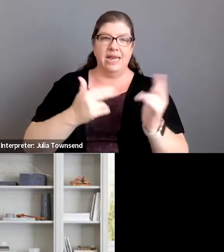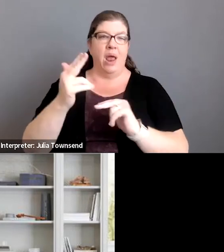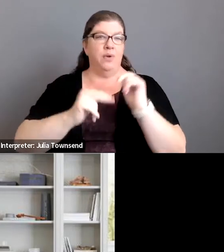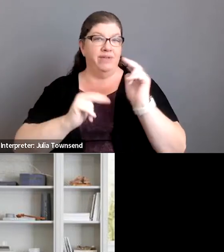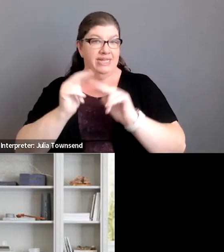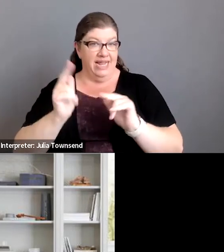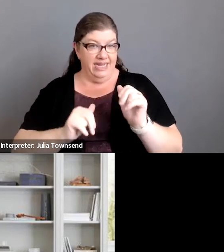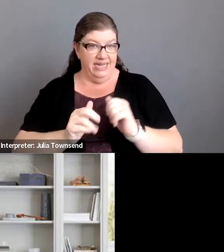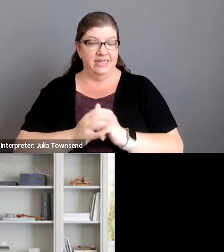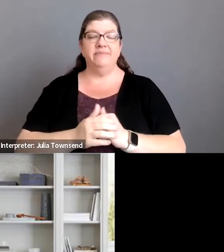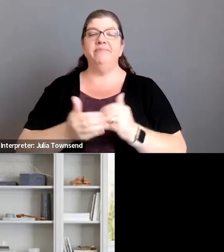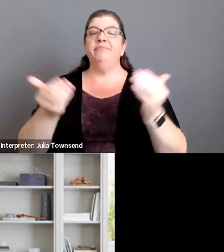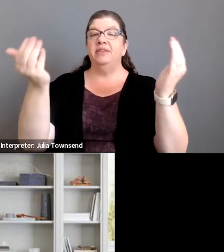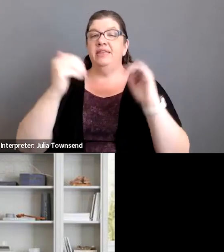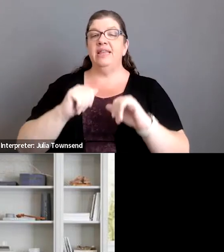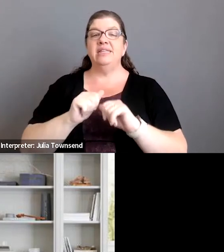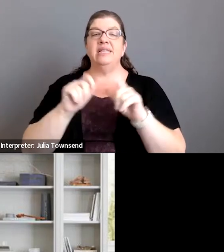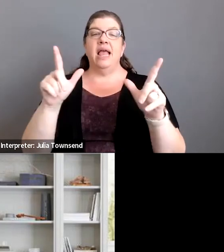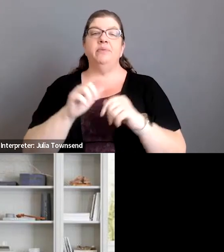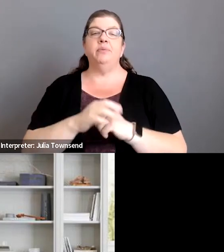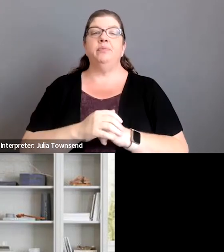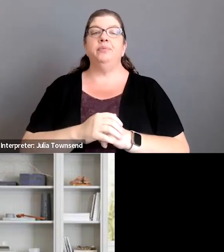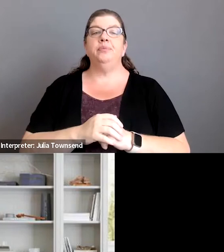so next slide please